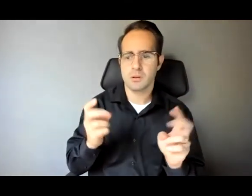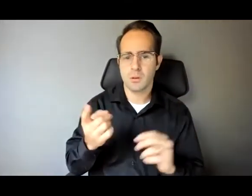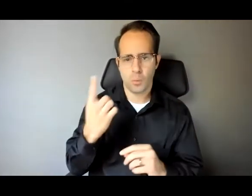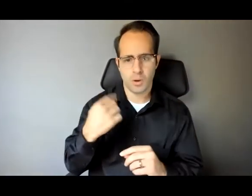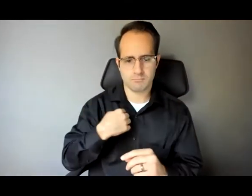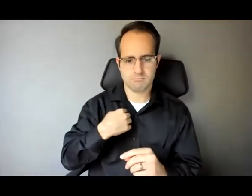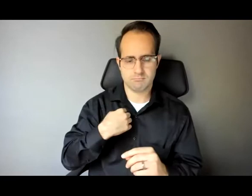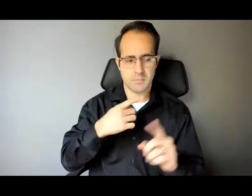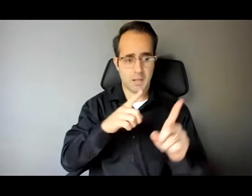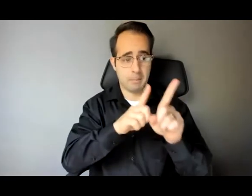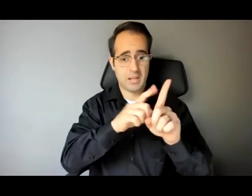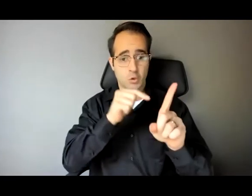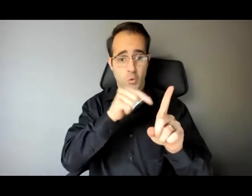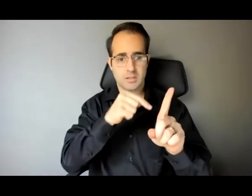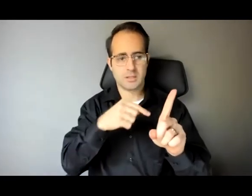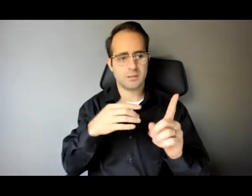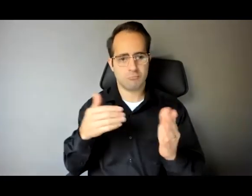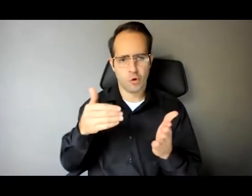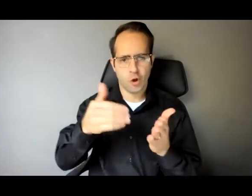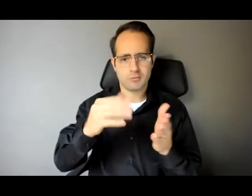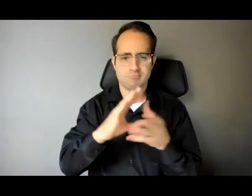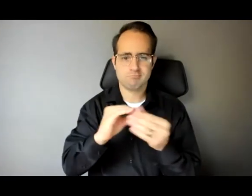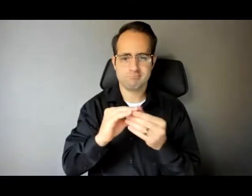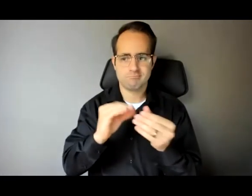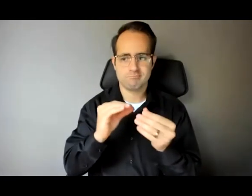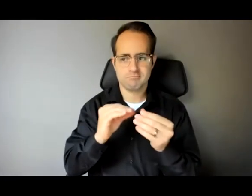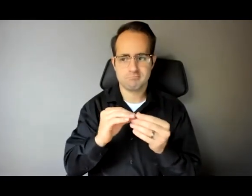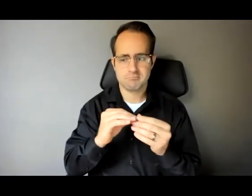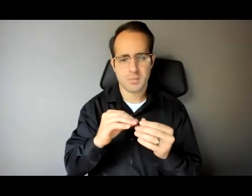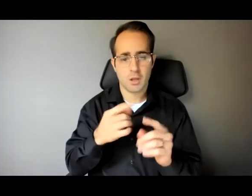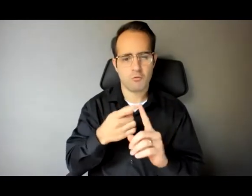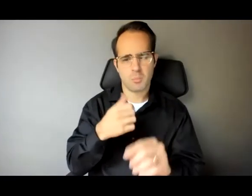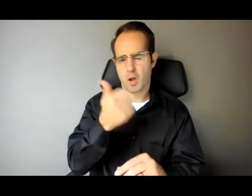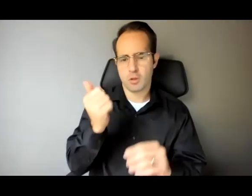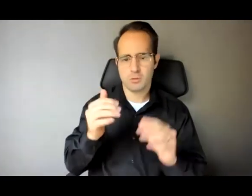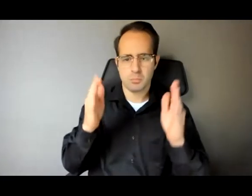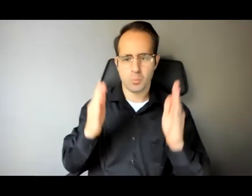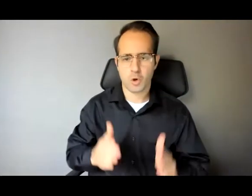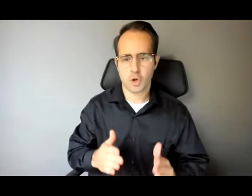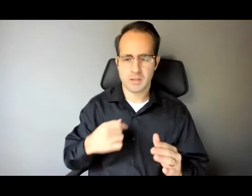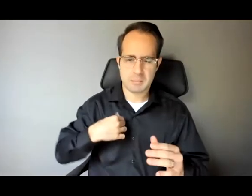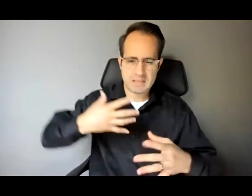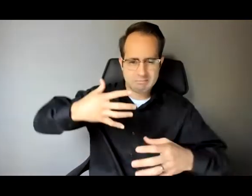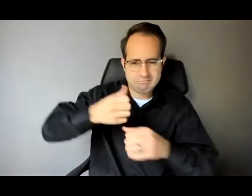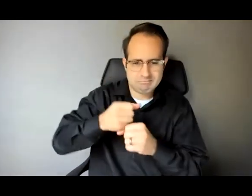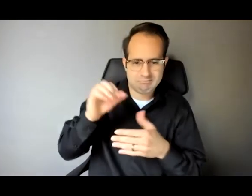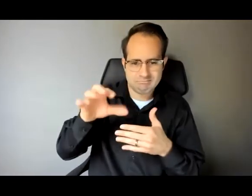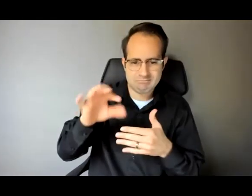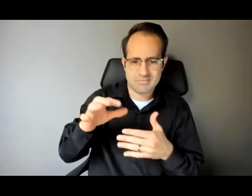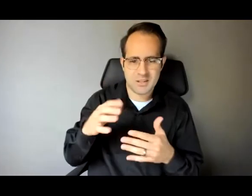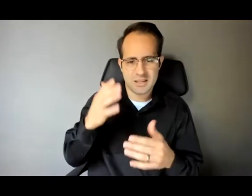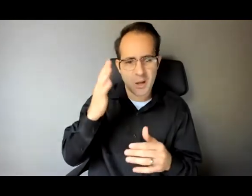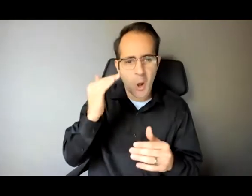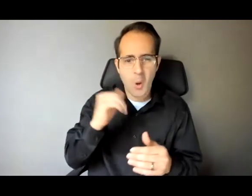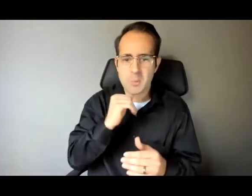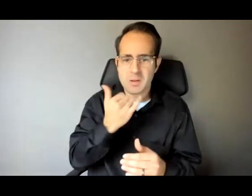uses often in quoting someone else, right? And I might be paraphrasing this incorrectly, but I think that